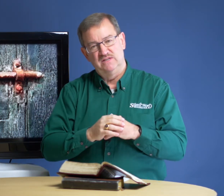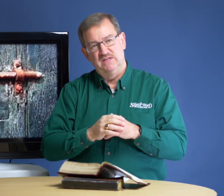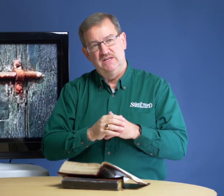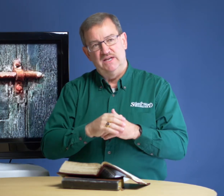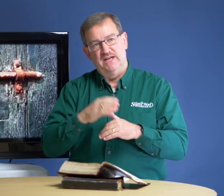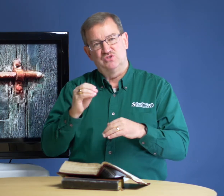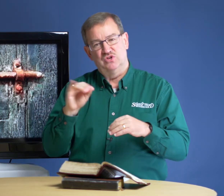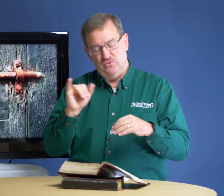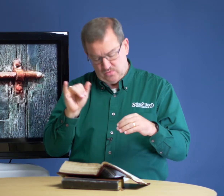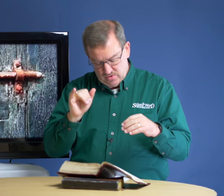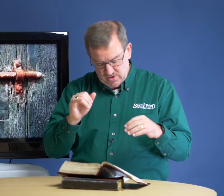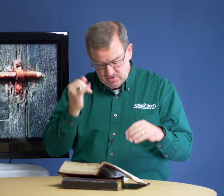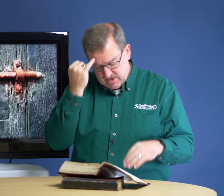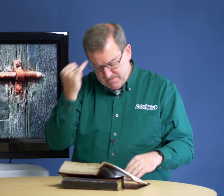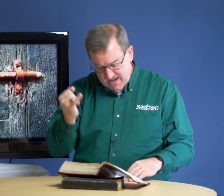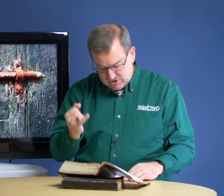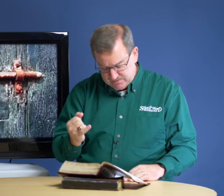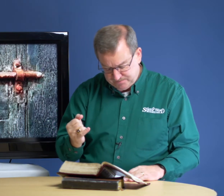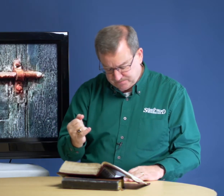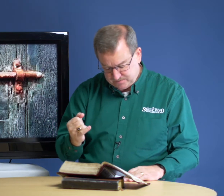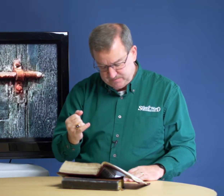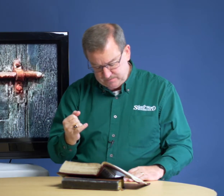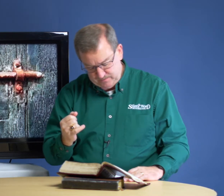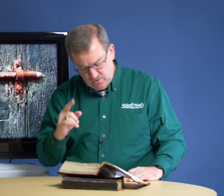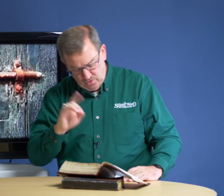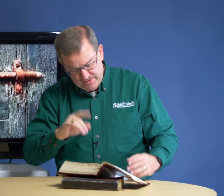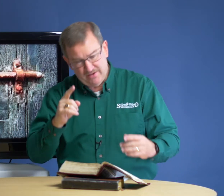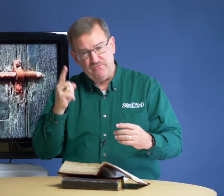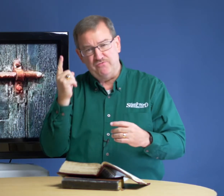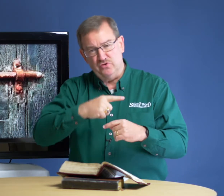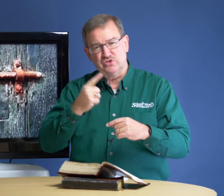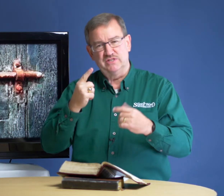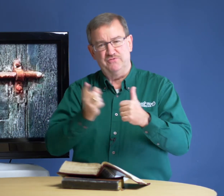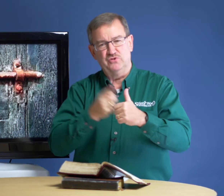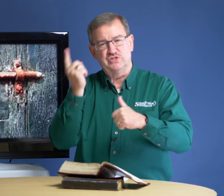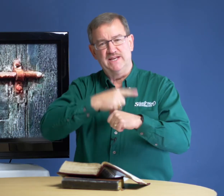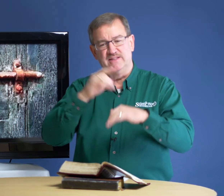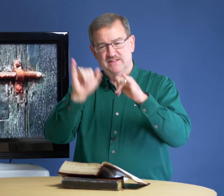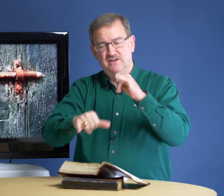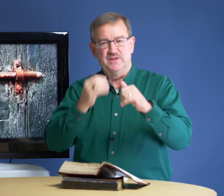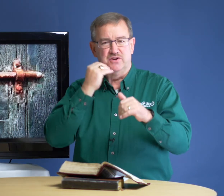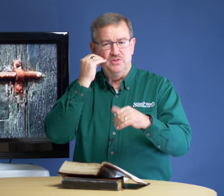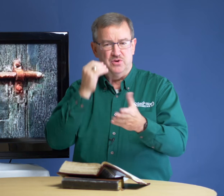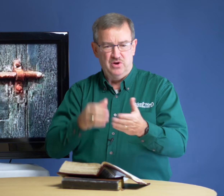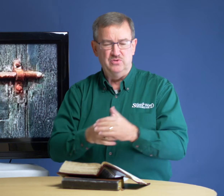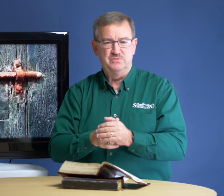And so you can imagine on that first, the first day that they're there in their homes,